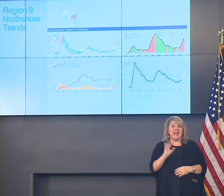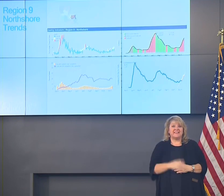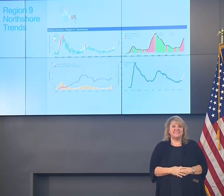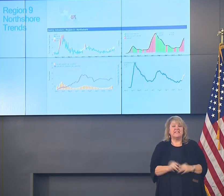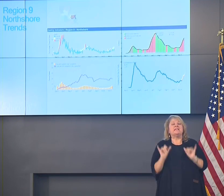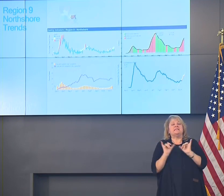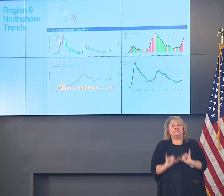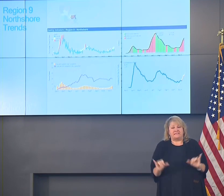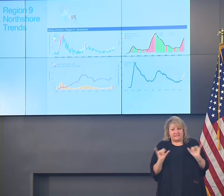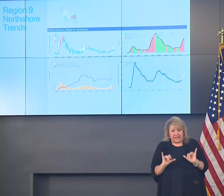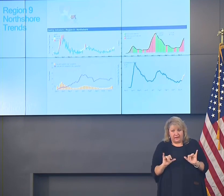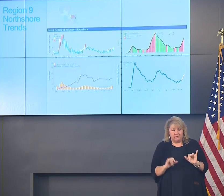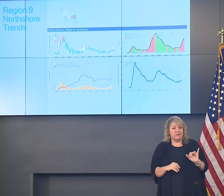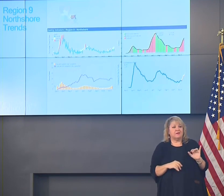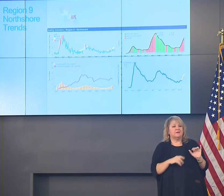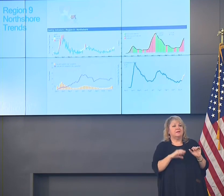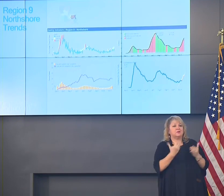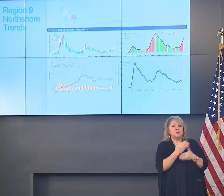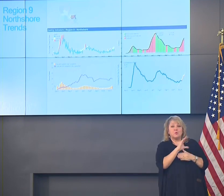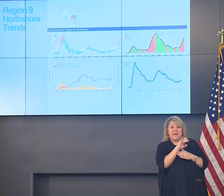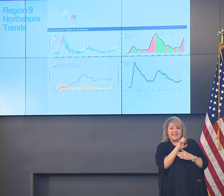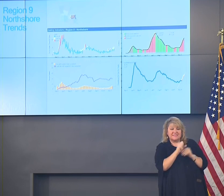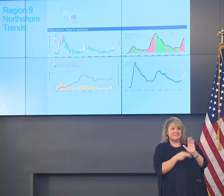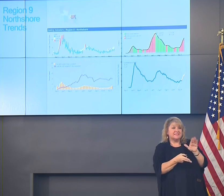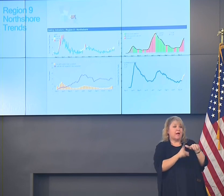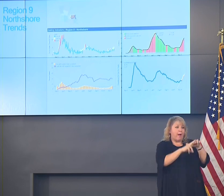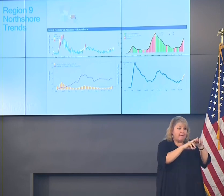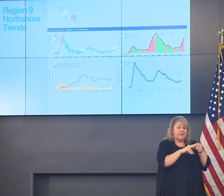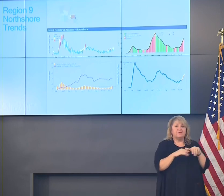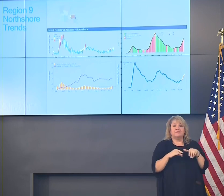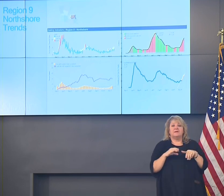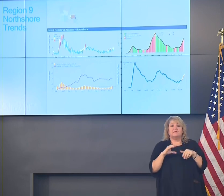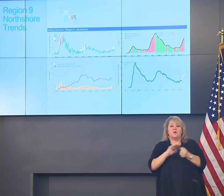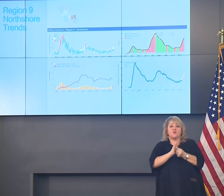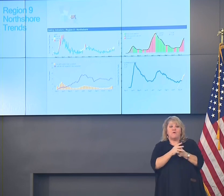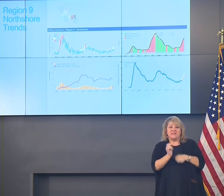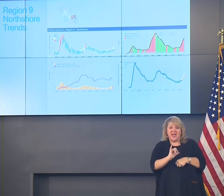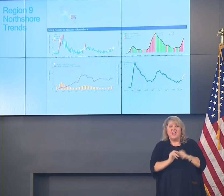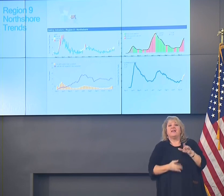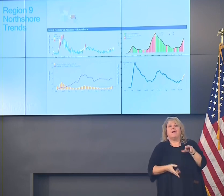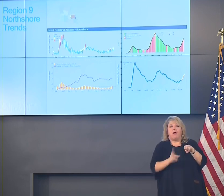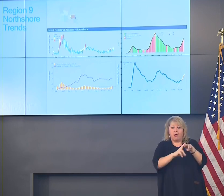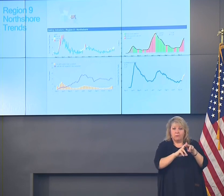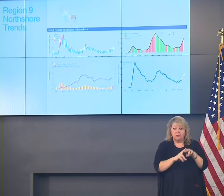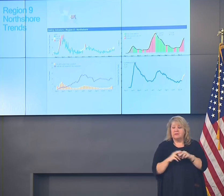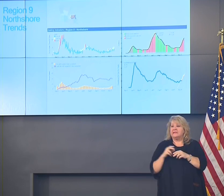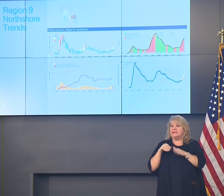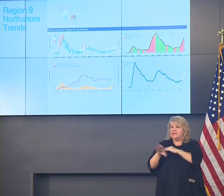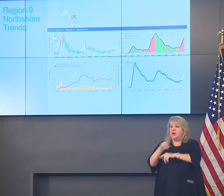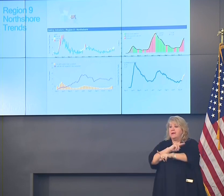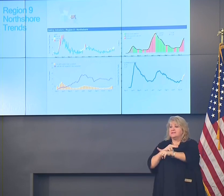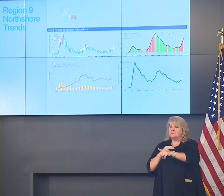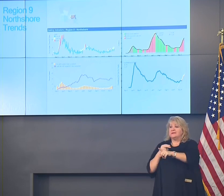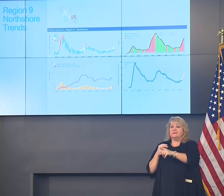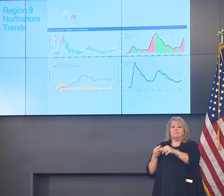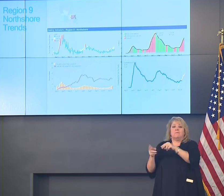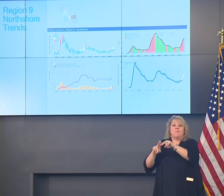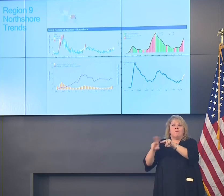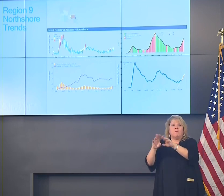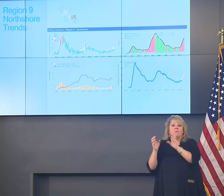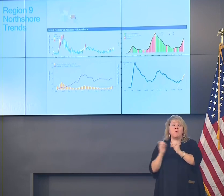COVID-like illness is up, new cases are up, and hospitalizations are up. When we looked at these